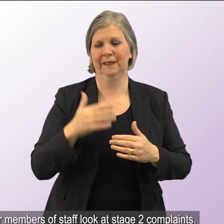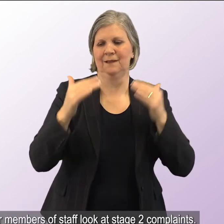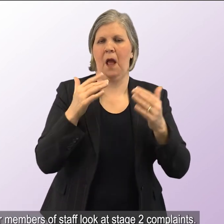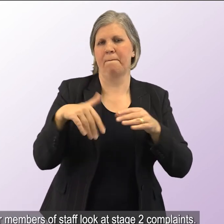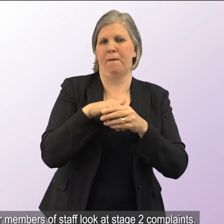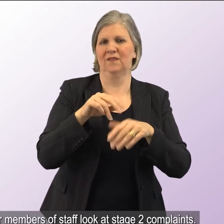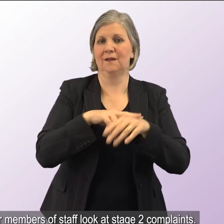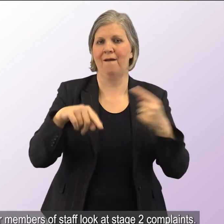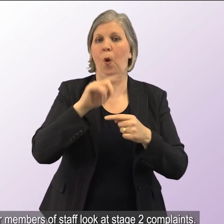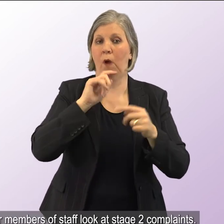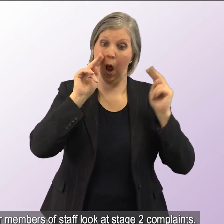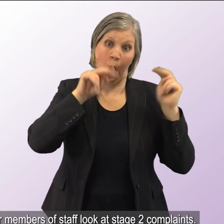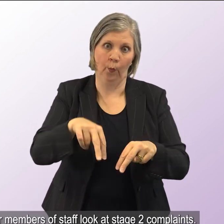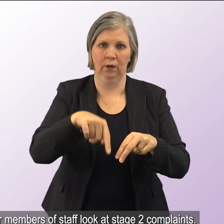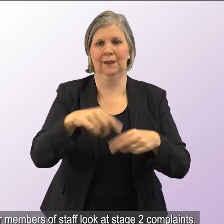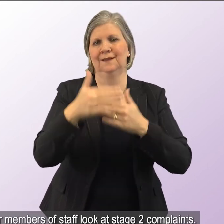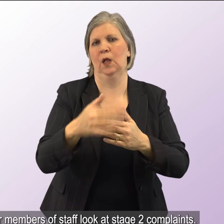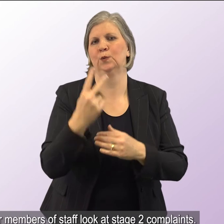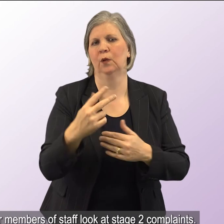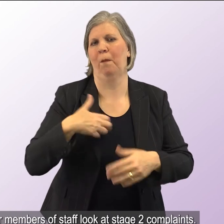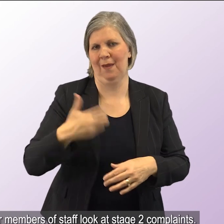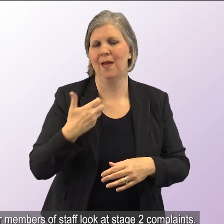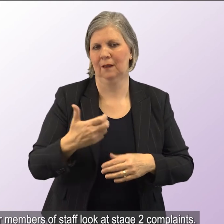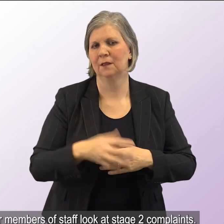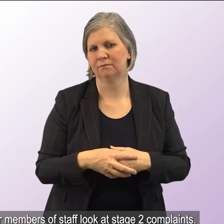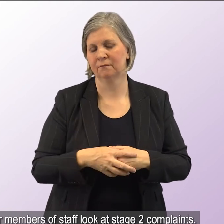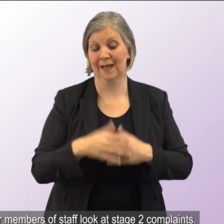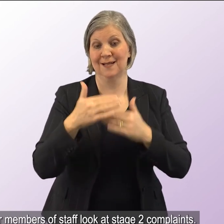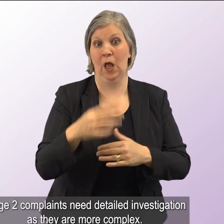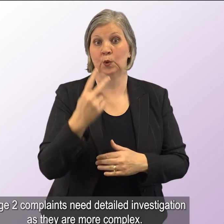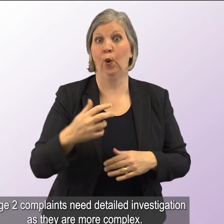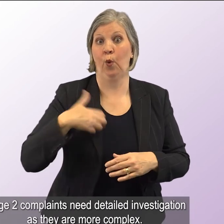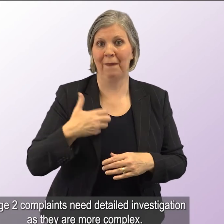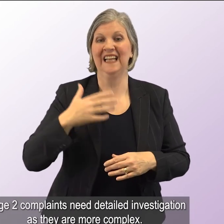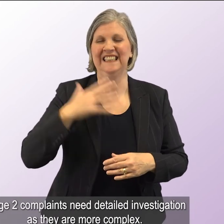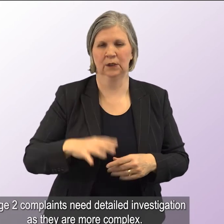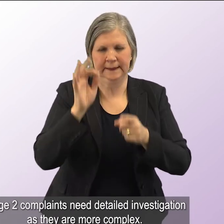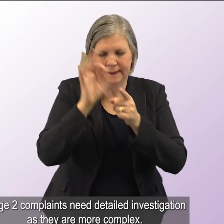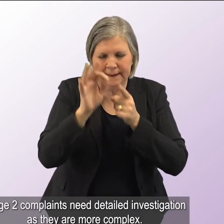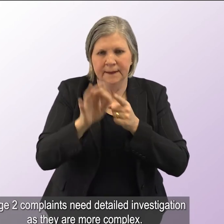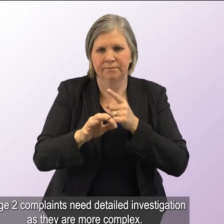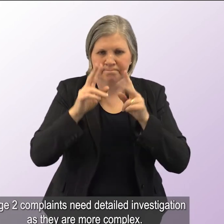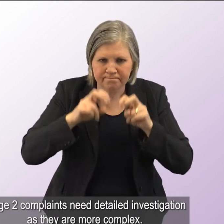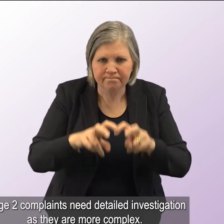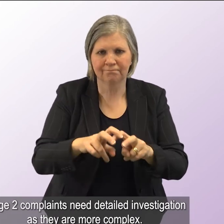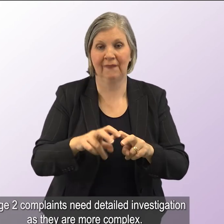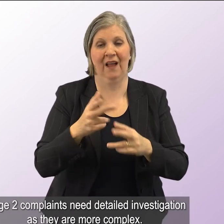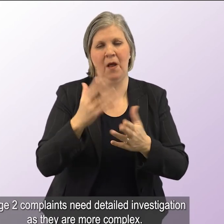Senior members of staff look at Stage 2 complaints. Stage 2 complaints need detailed investigation as